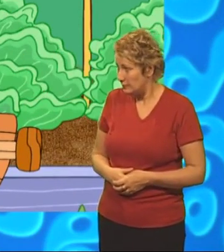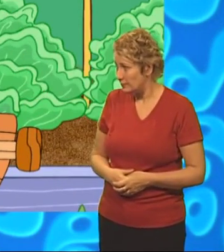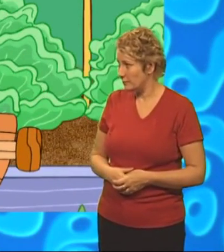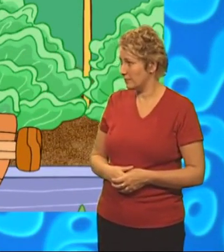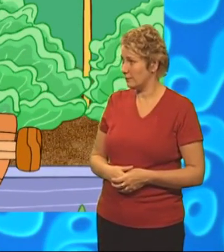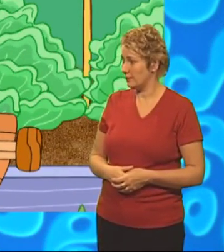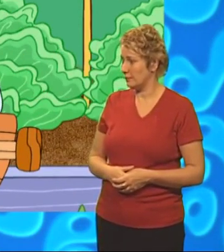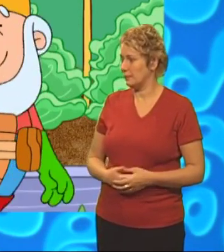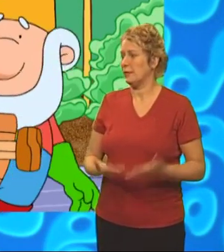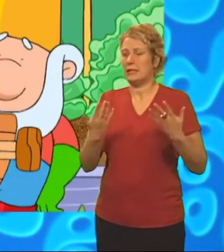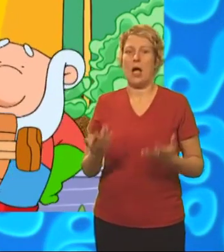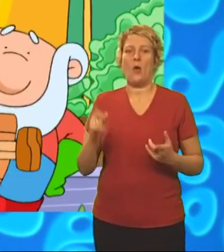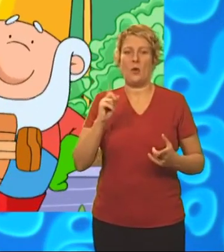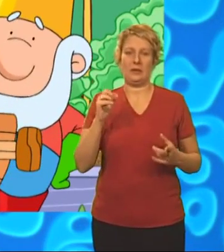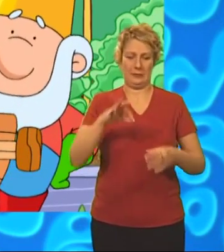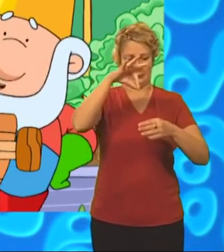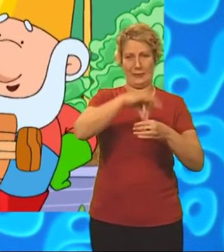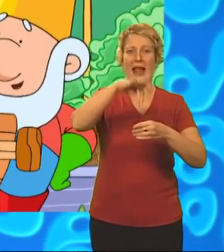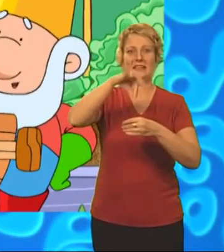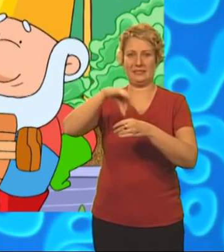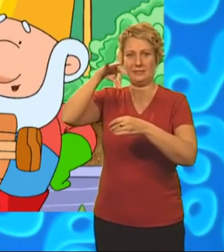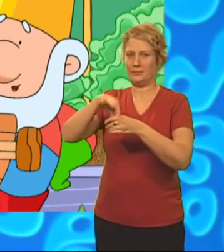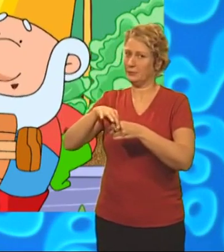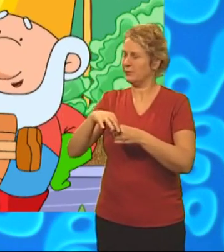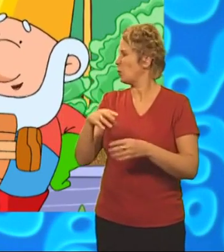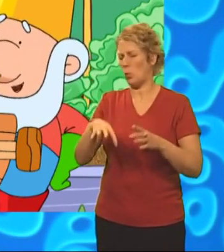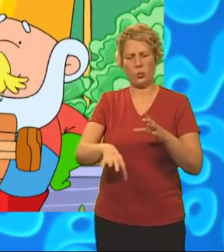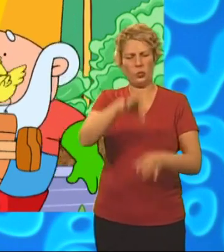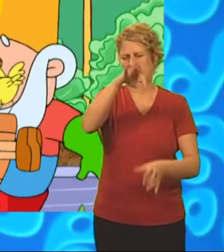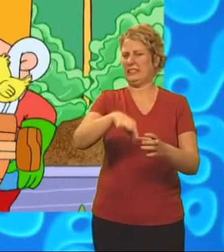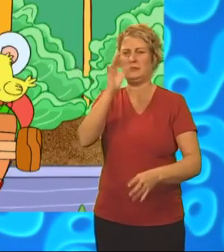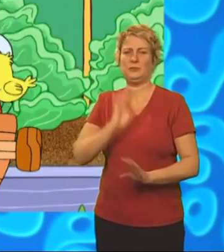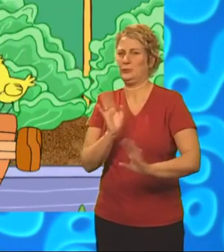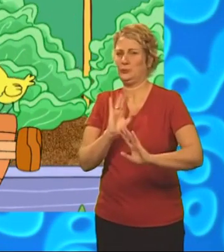Time to plant some seeds and no more weeding.